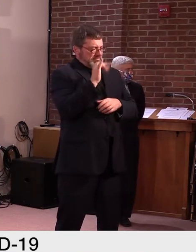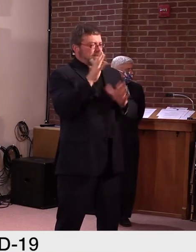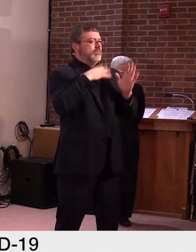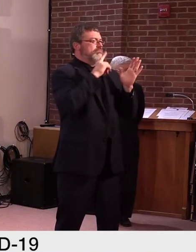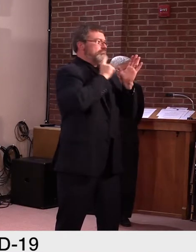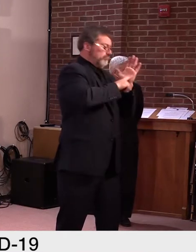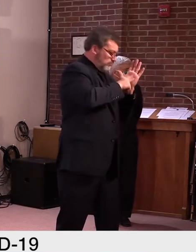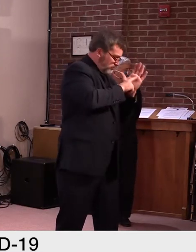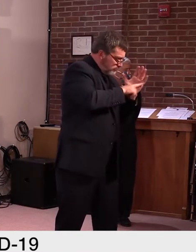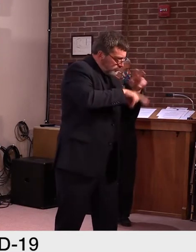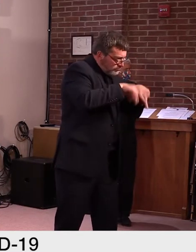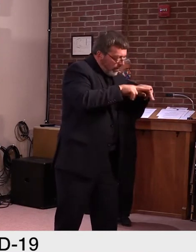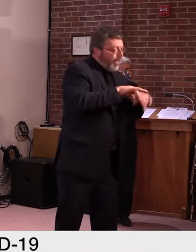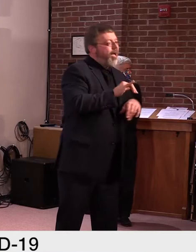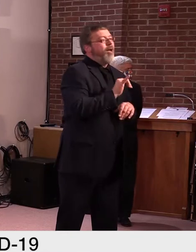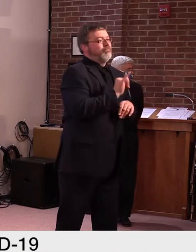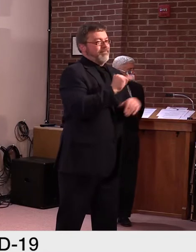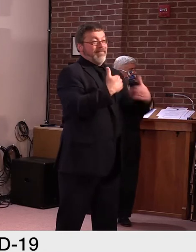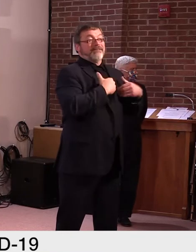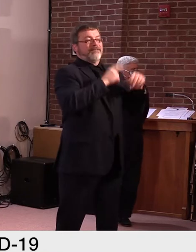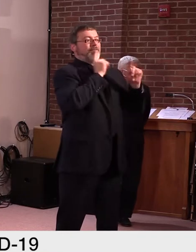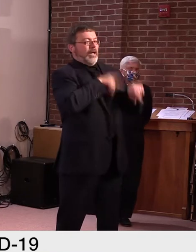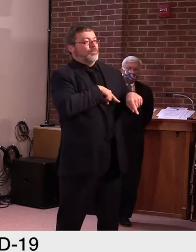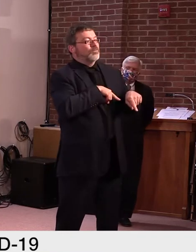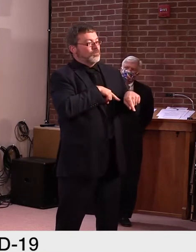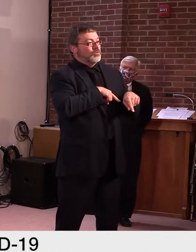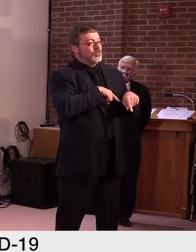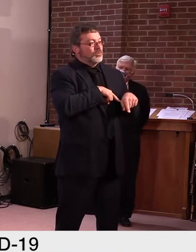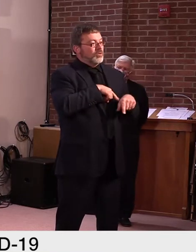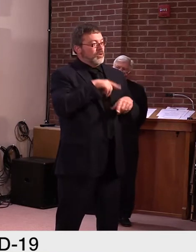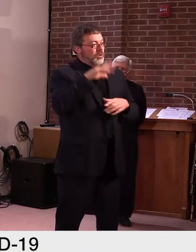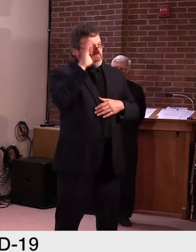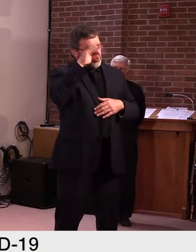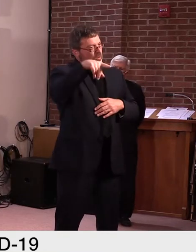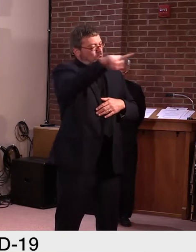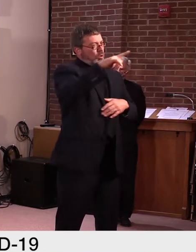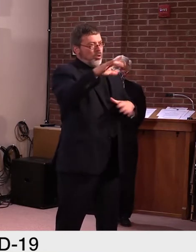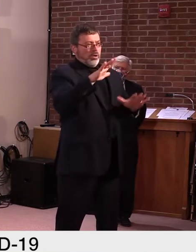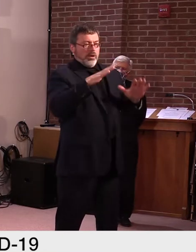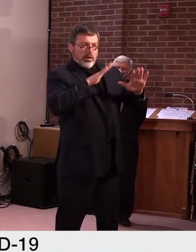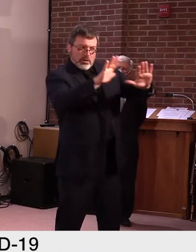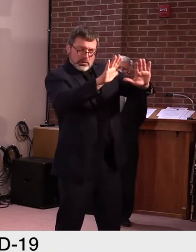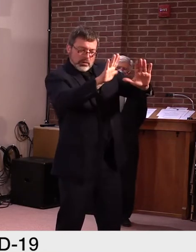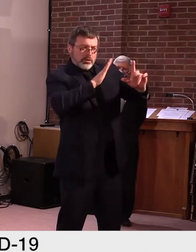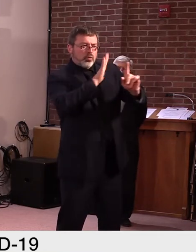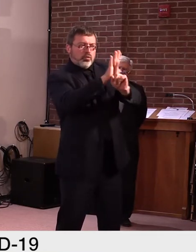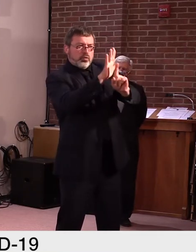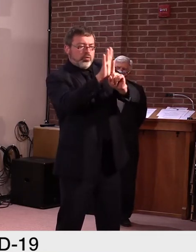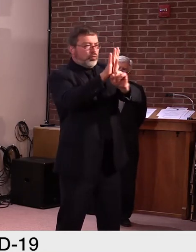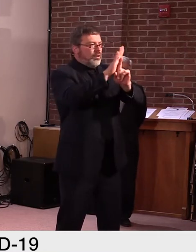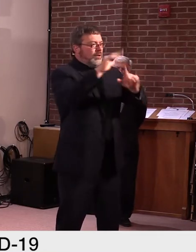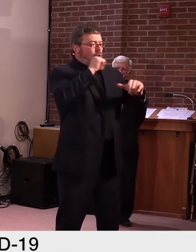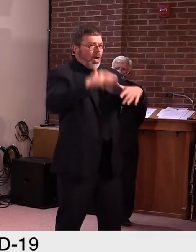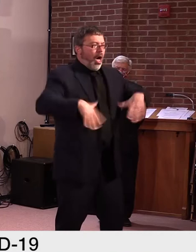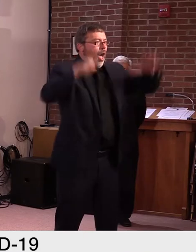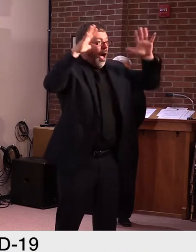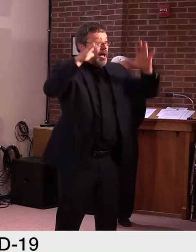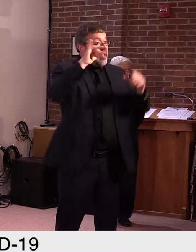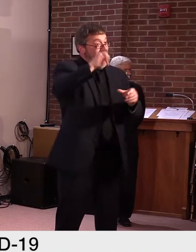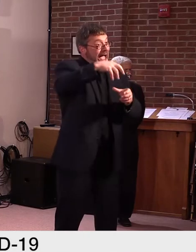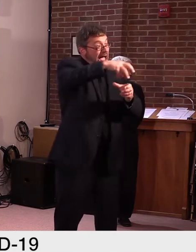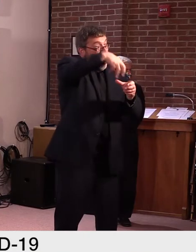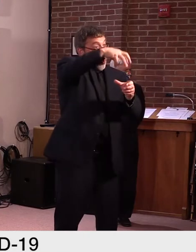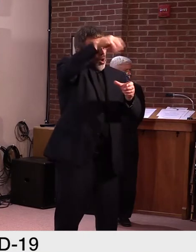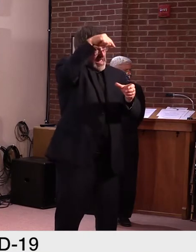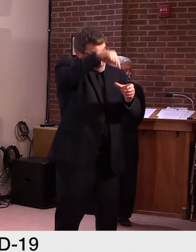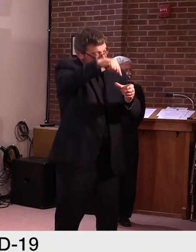to make sure that in the minds of Vermonters, there was no doubt that creamies are a dairy product. So